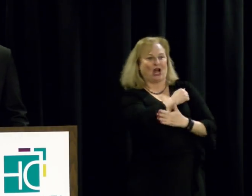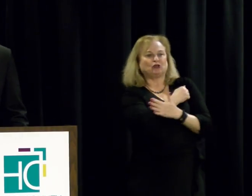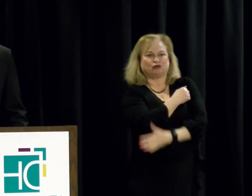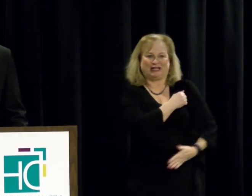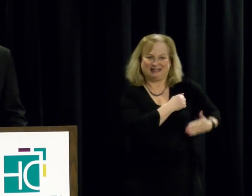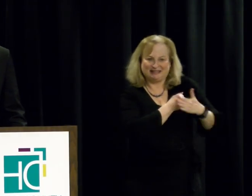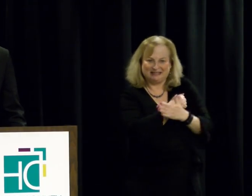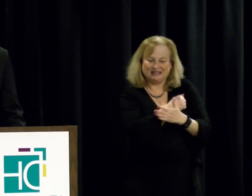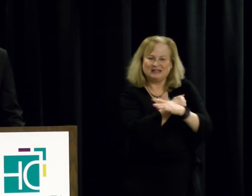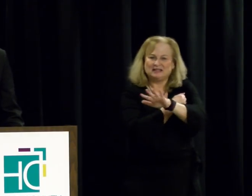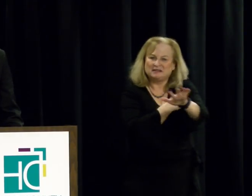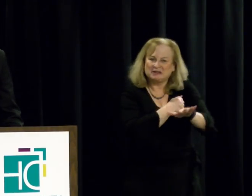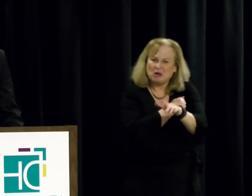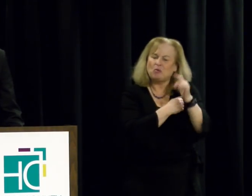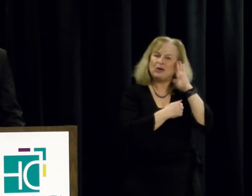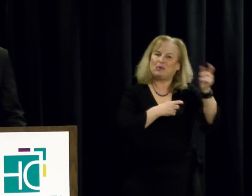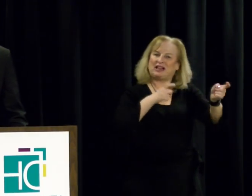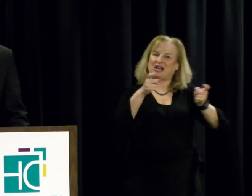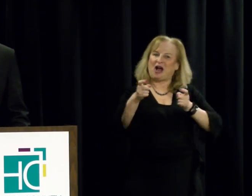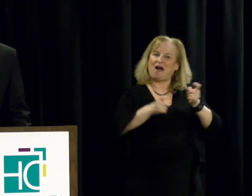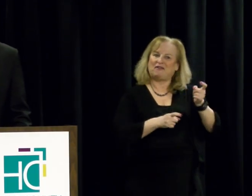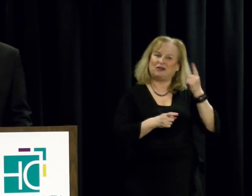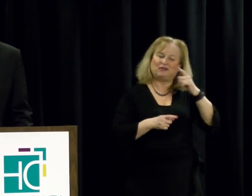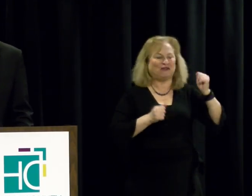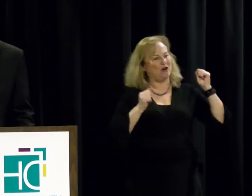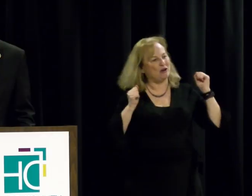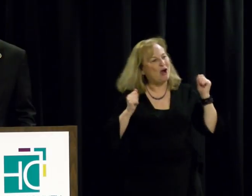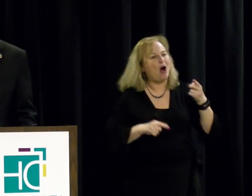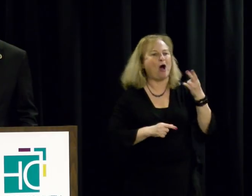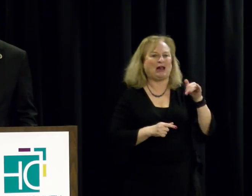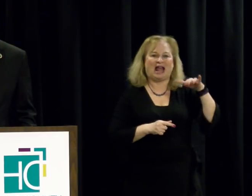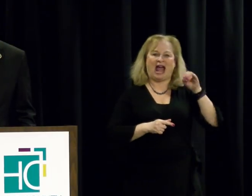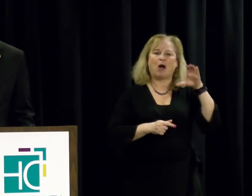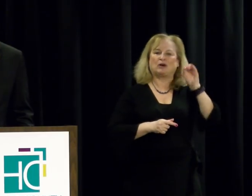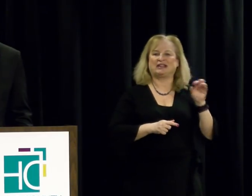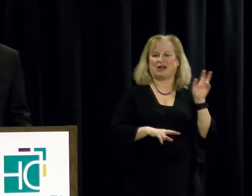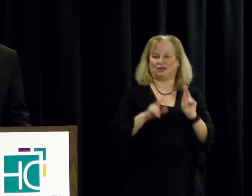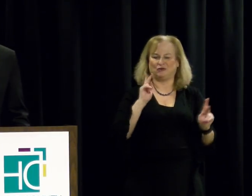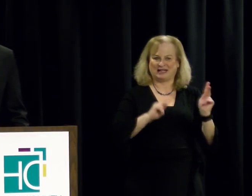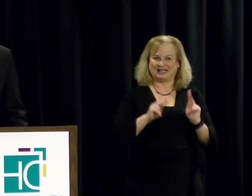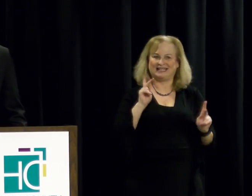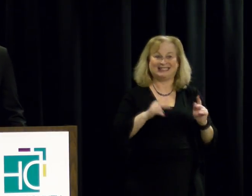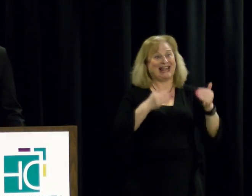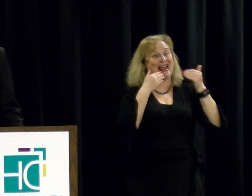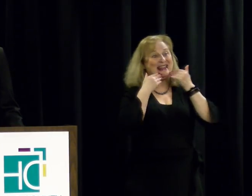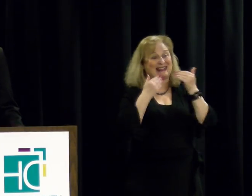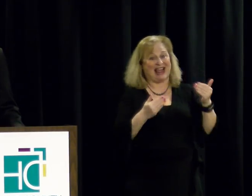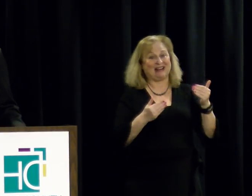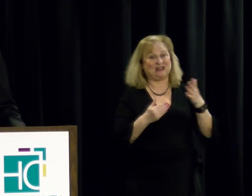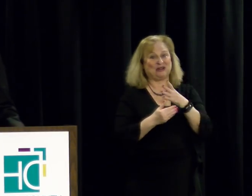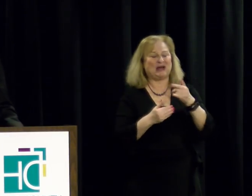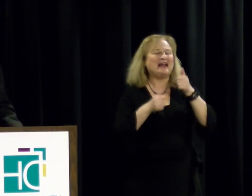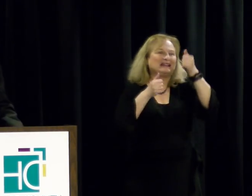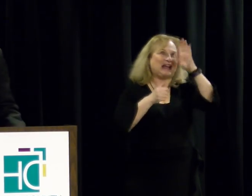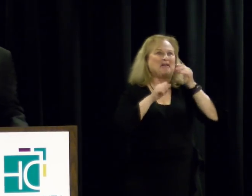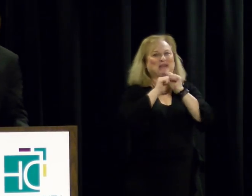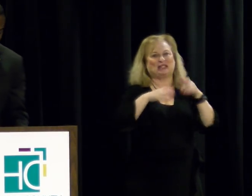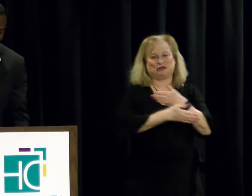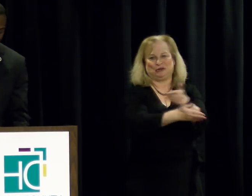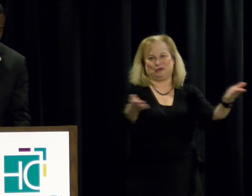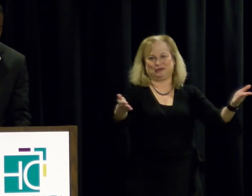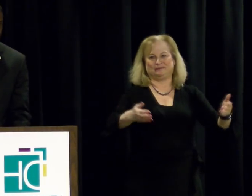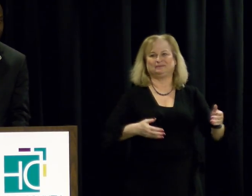because we are going to govern for all Howard County residents. Thank you and God bless you.